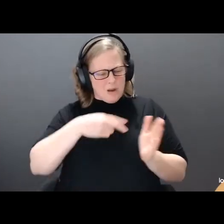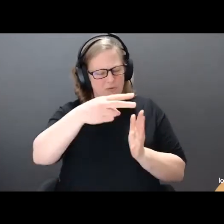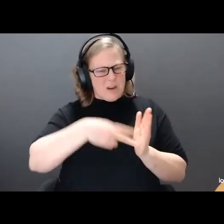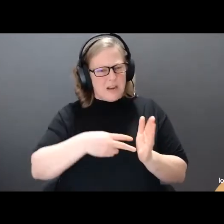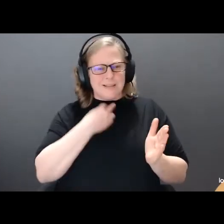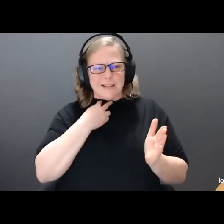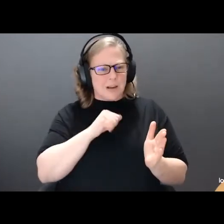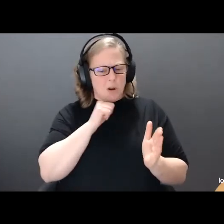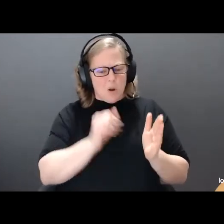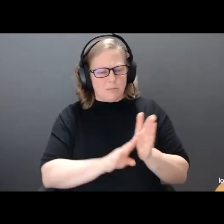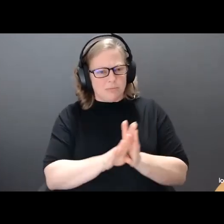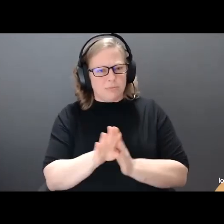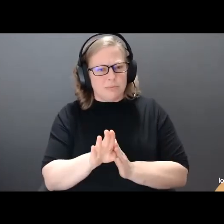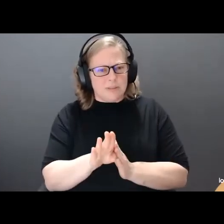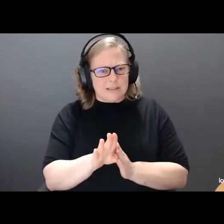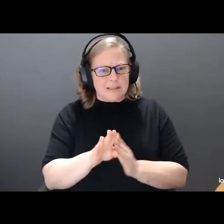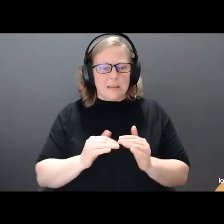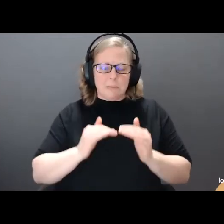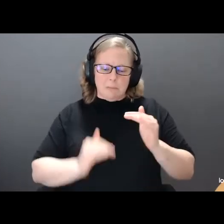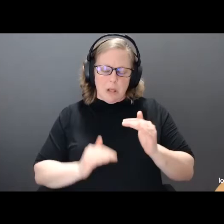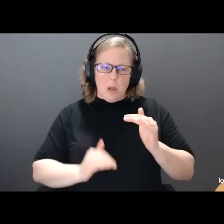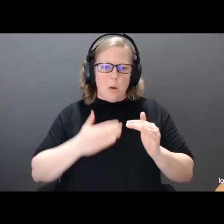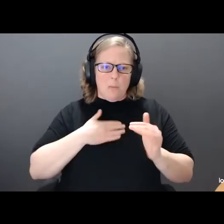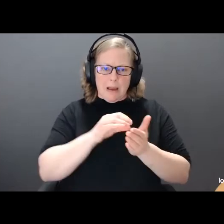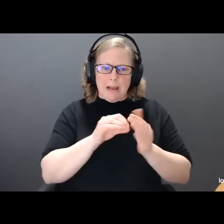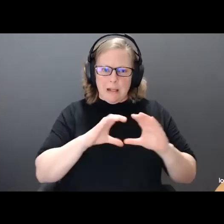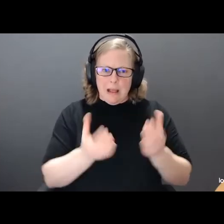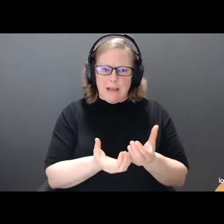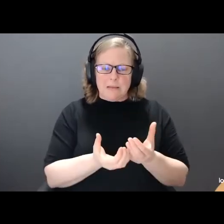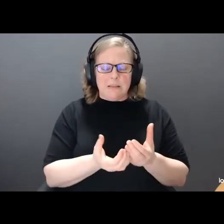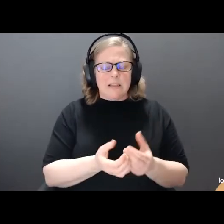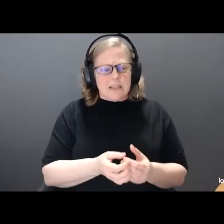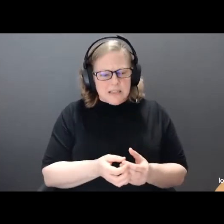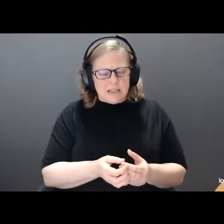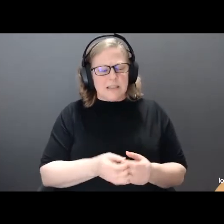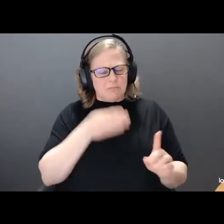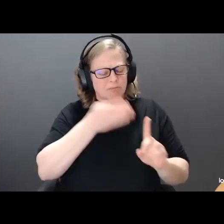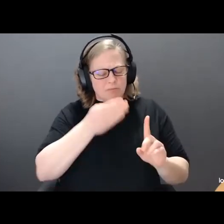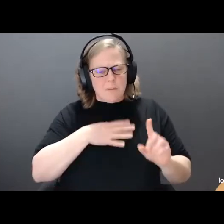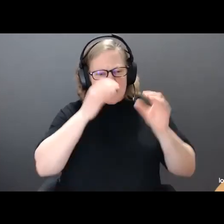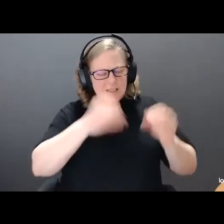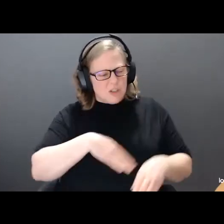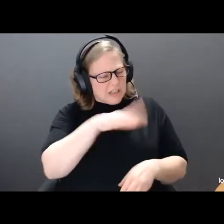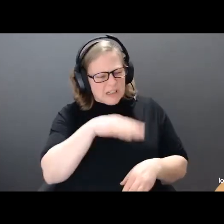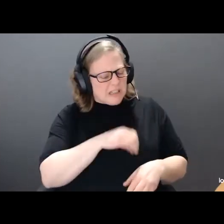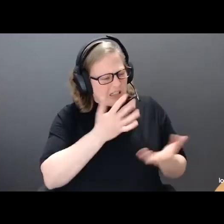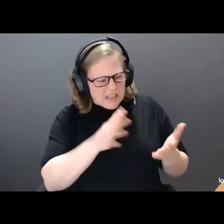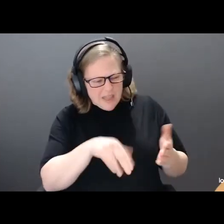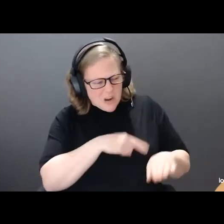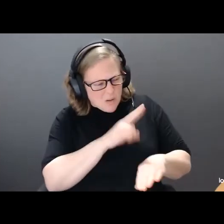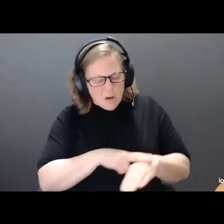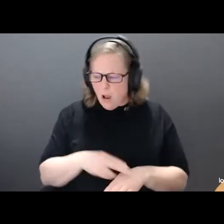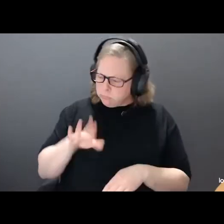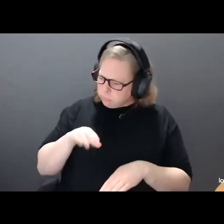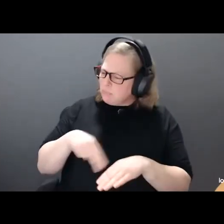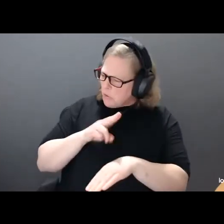below the expected reading level for my year. They had gone to my teacher many times concerned about my reading, but they were told that this was normal. They were told that